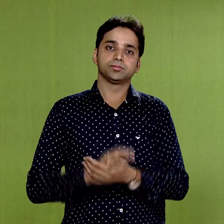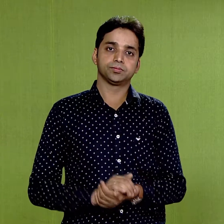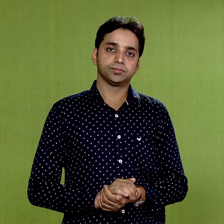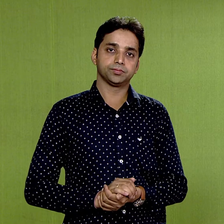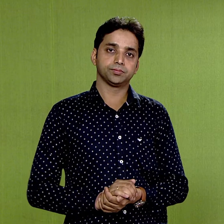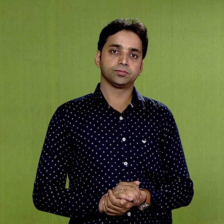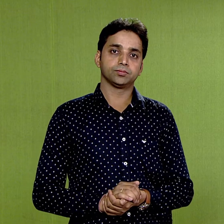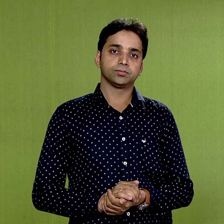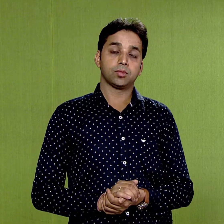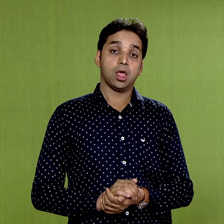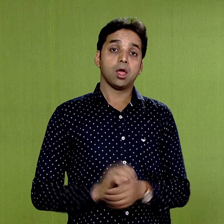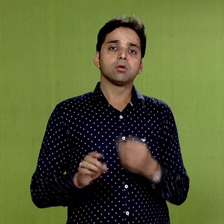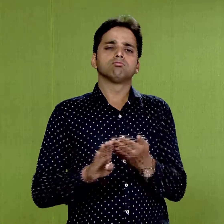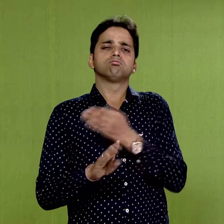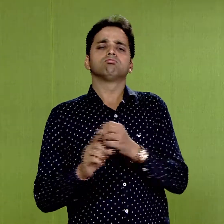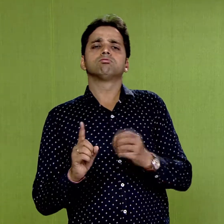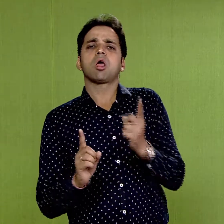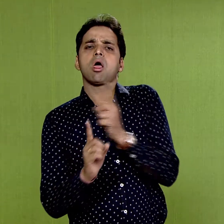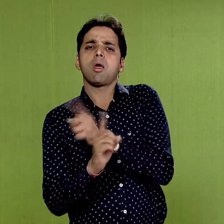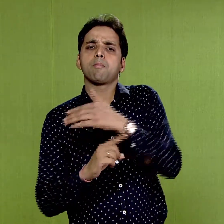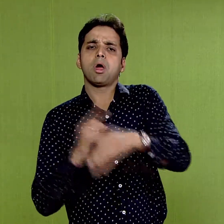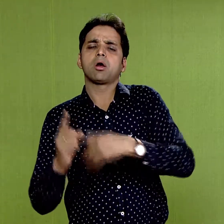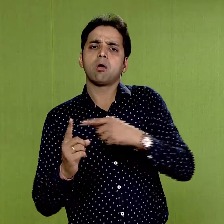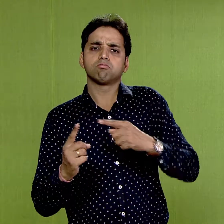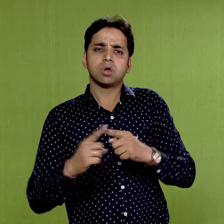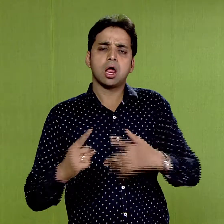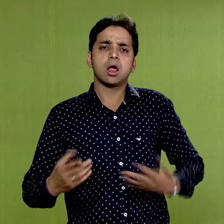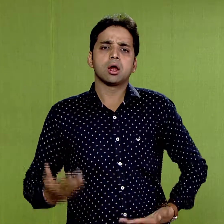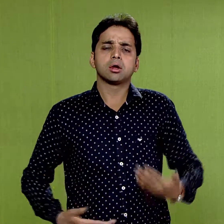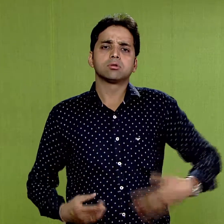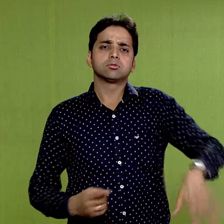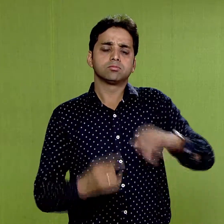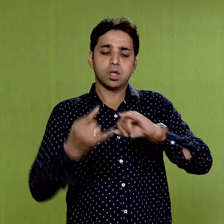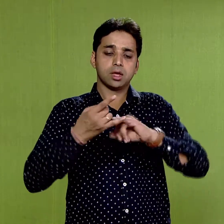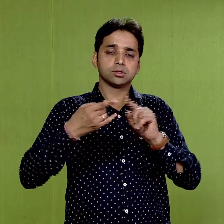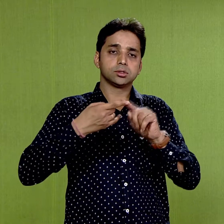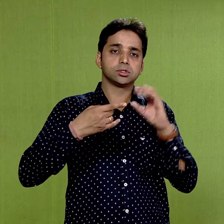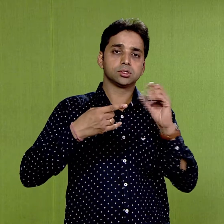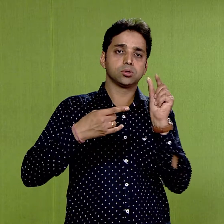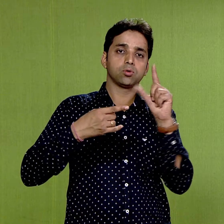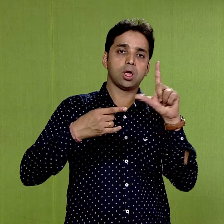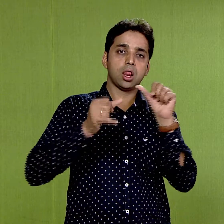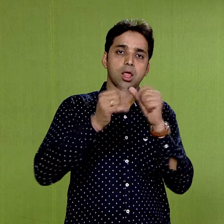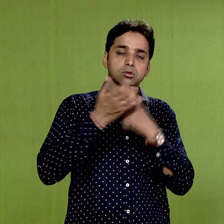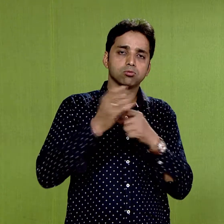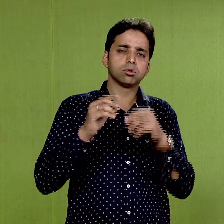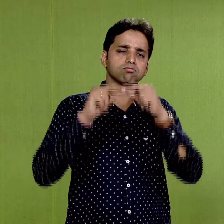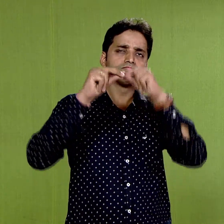Despite having a very traditionally secular design and